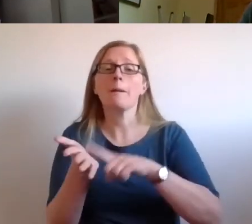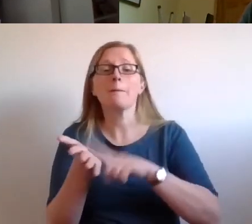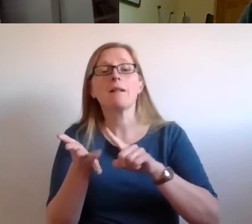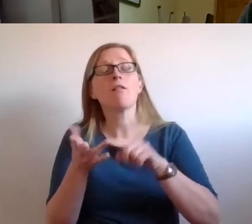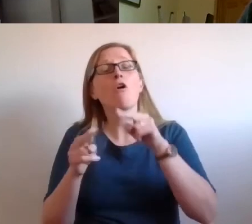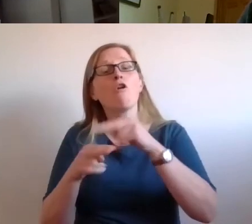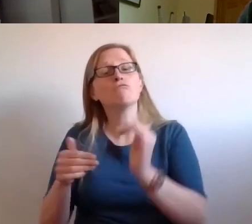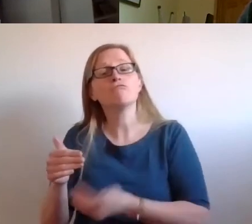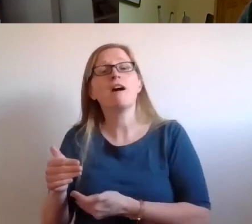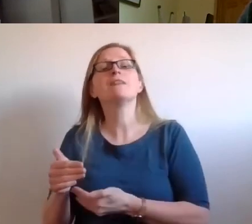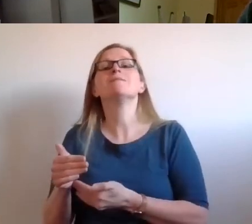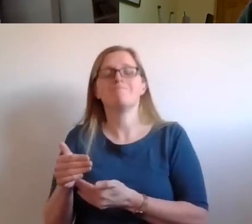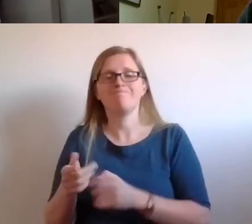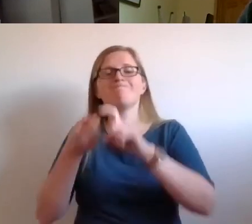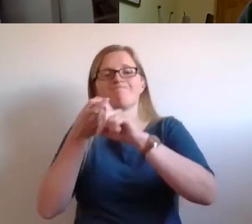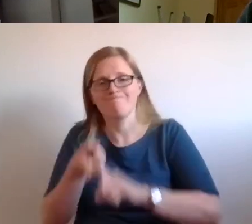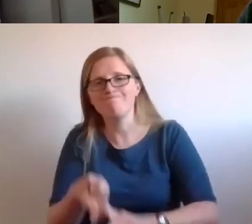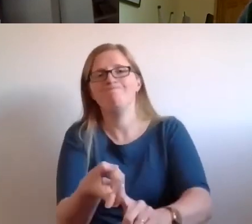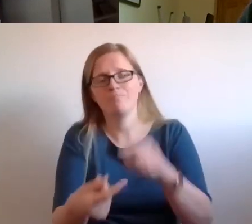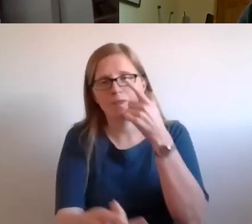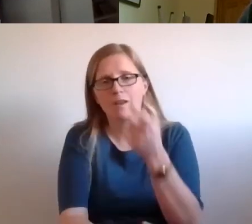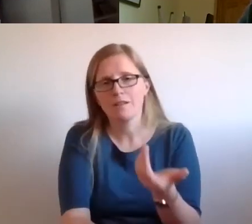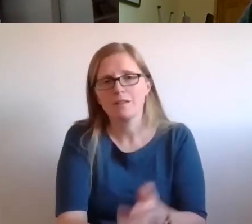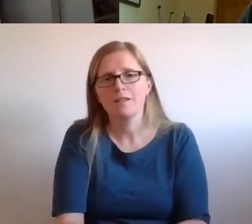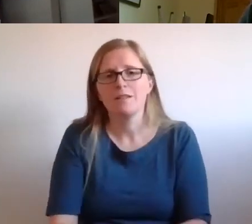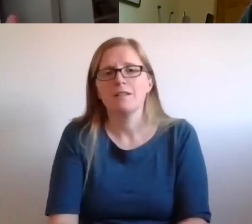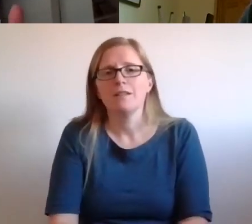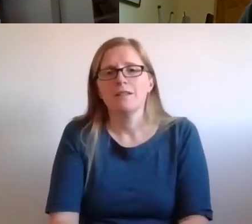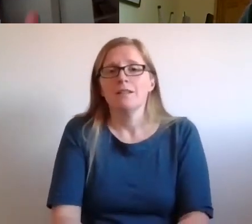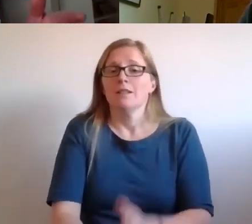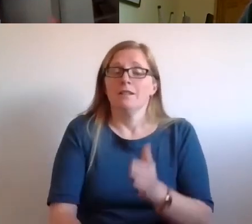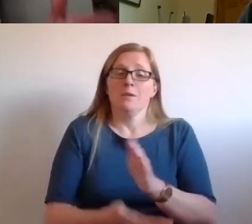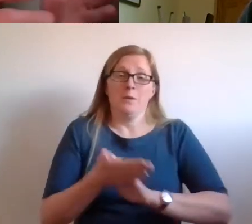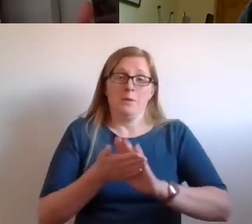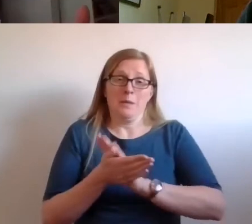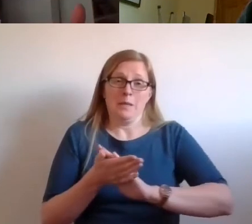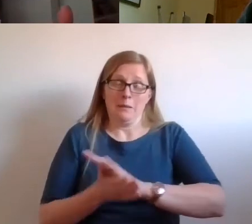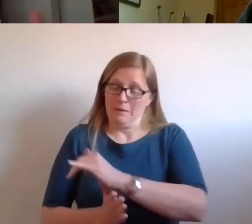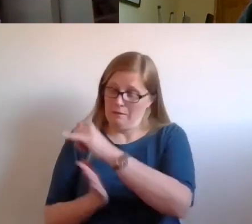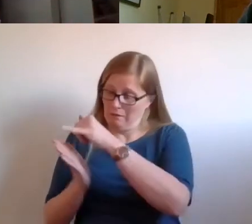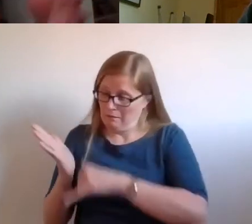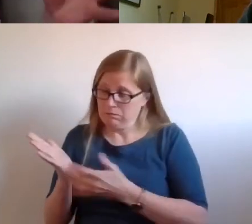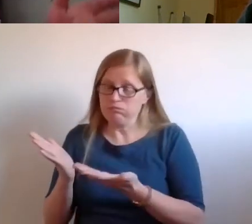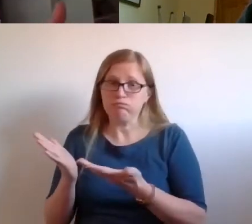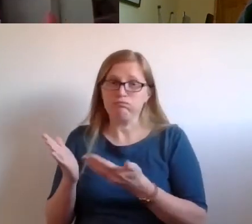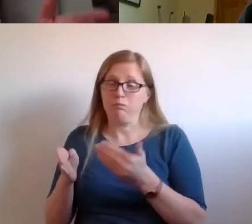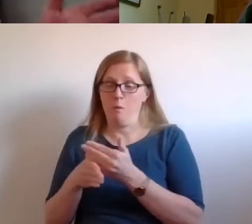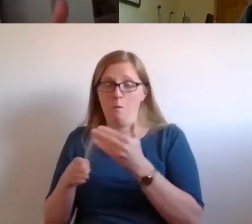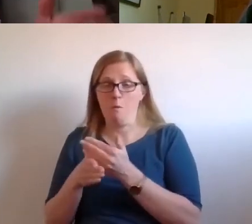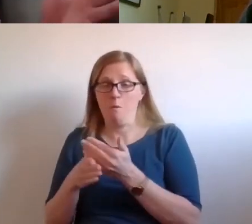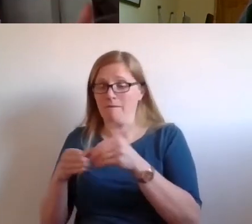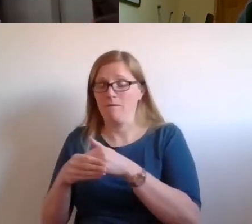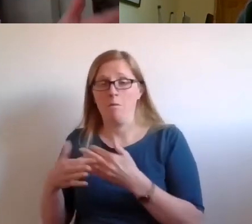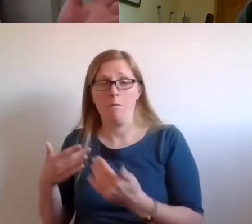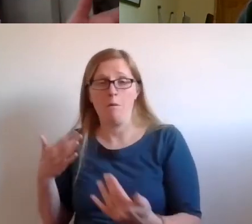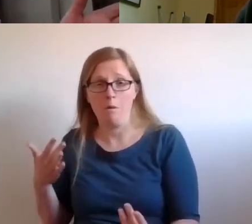a lot of the work that's gone into developing this framework could be further developed and broadened into a bill